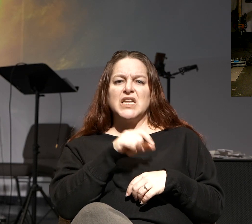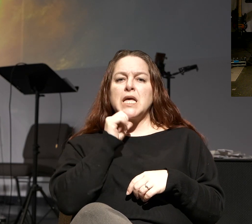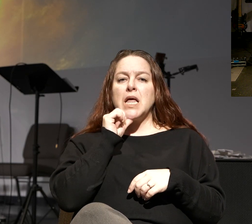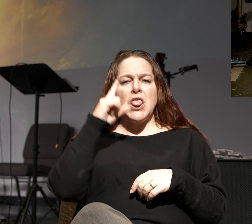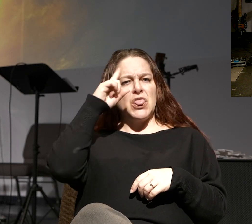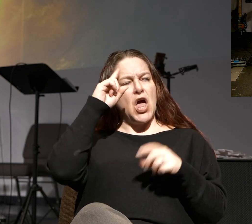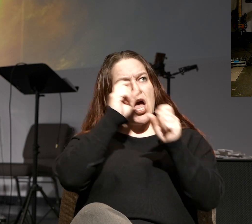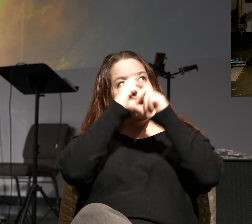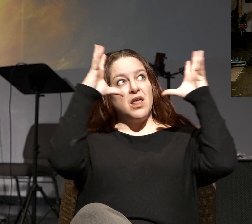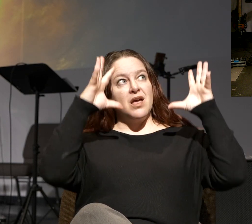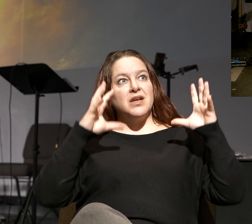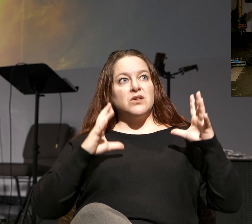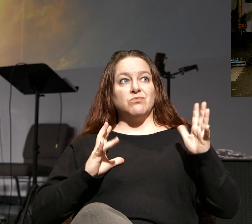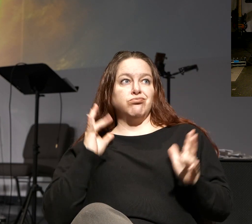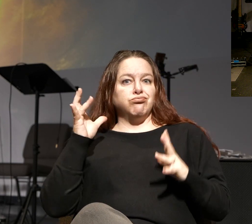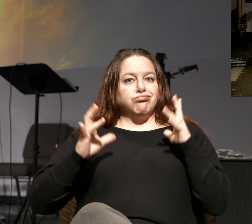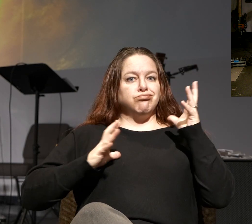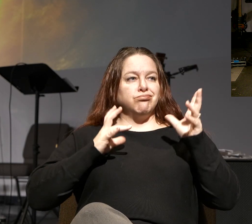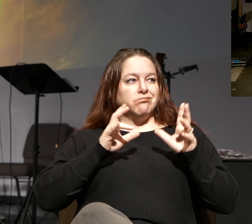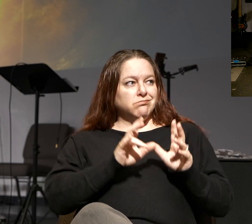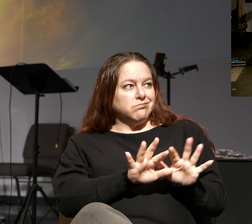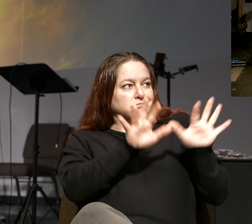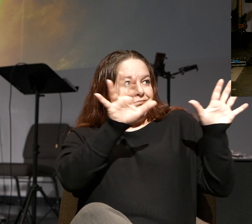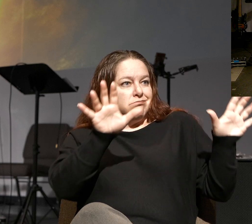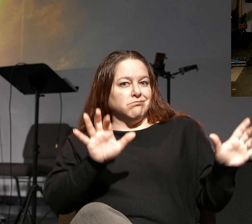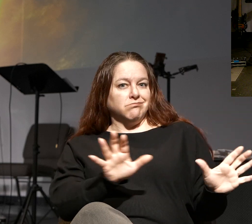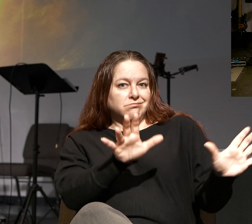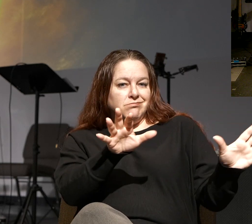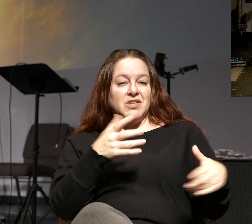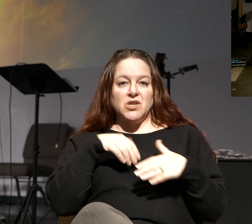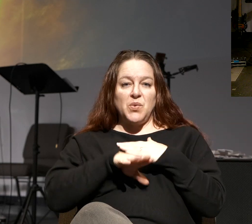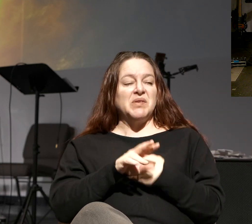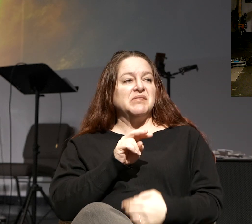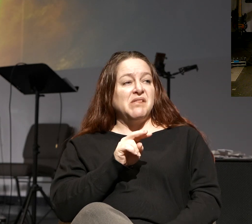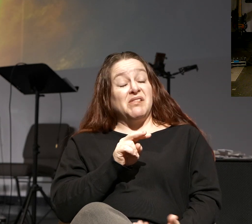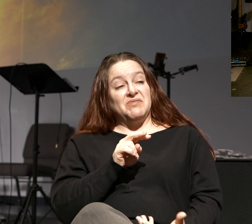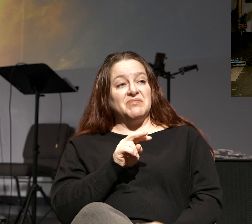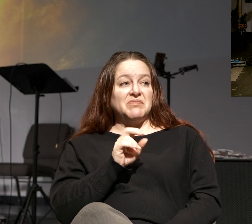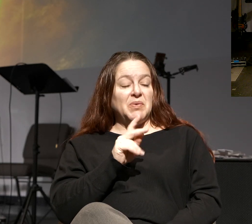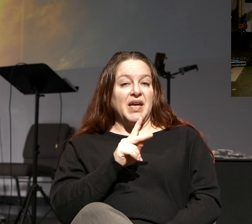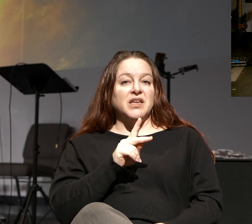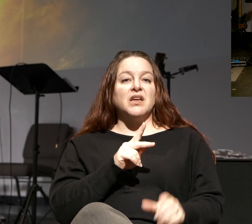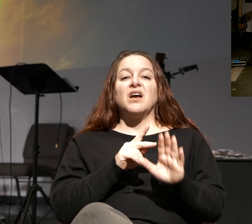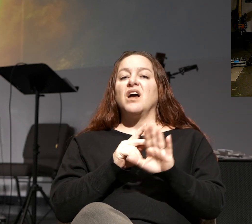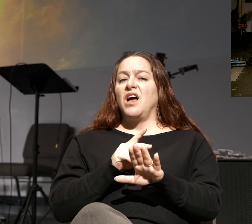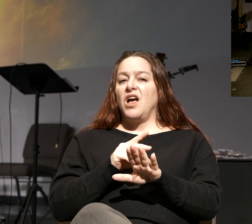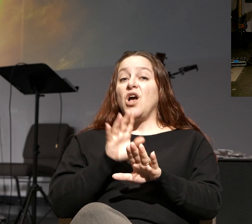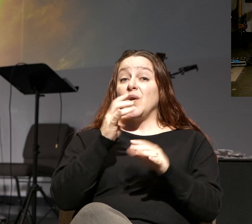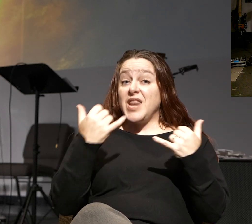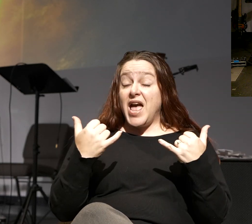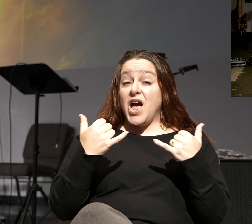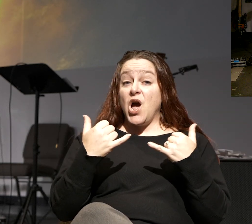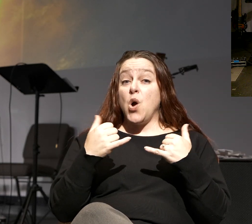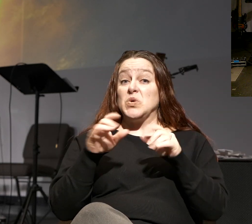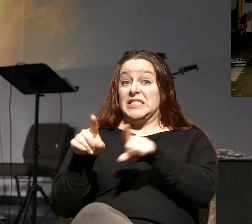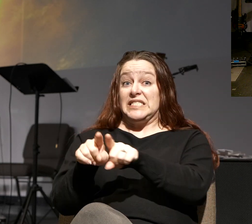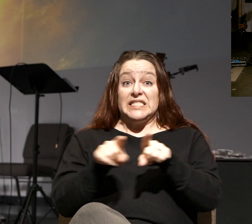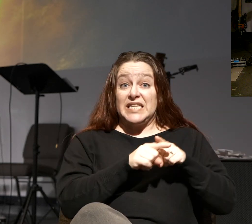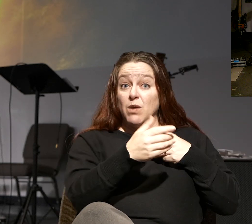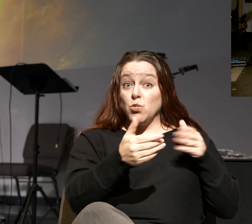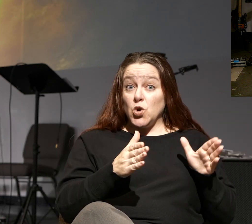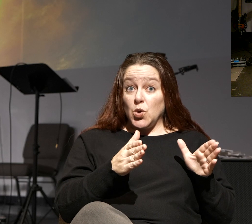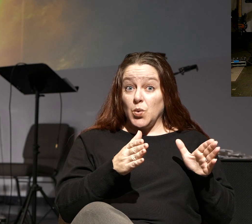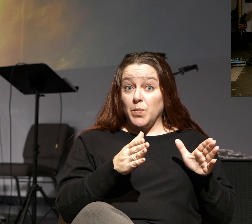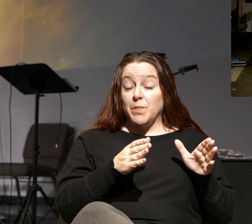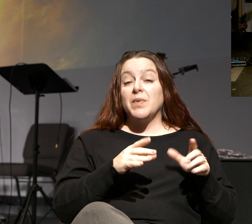plush and extravagant as you thought it would be. It's okay. Okay. So let me just say, I take you into that very same